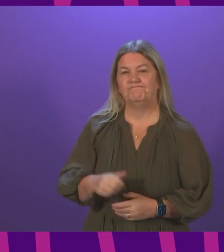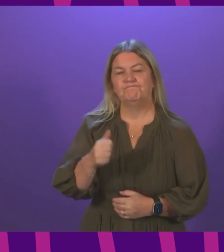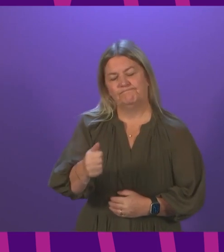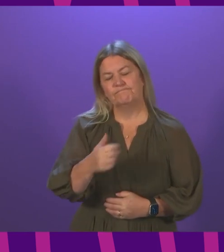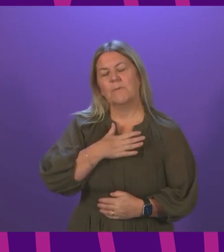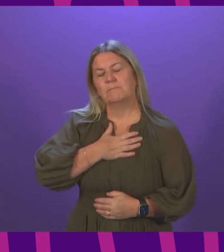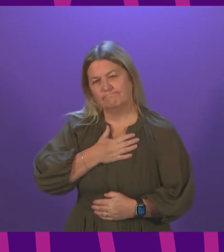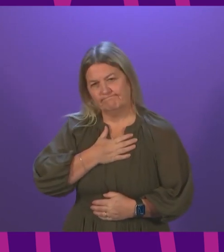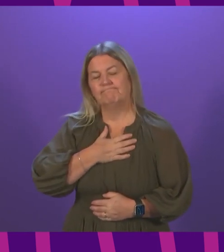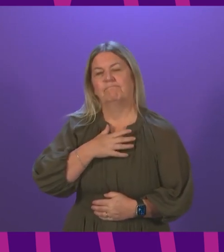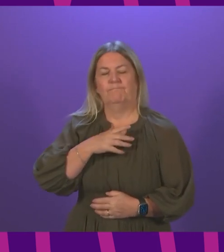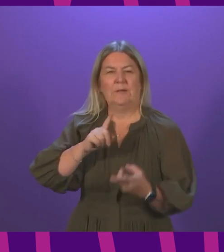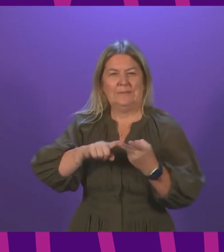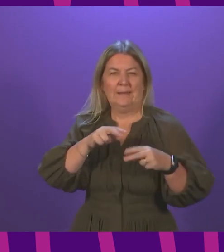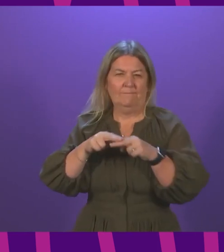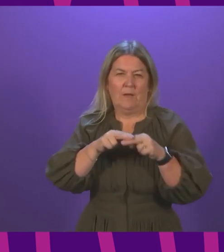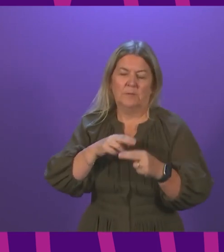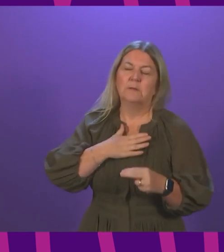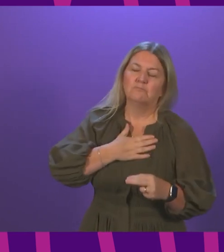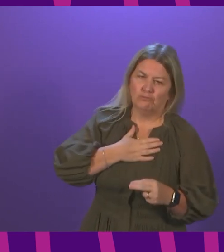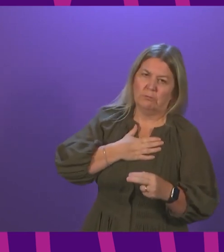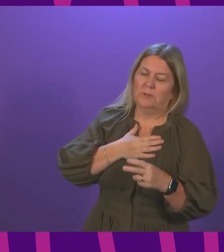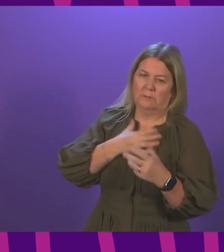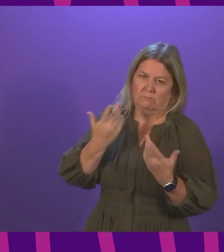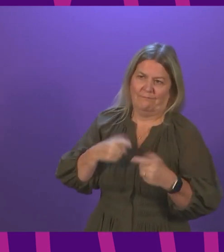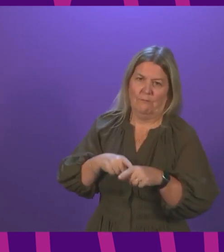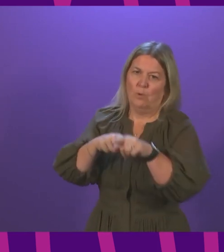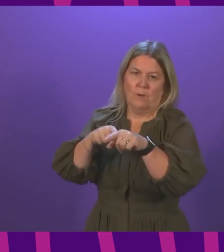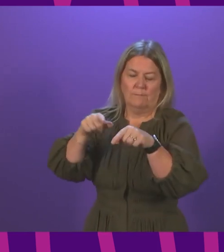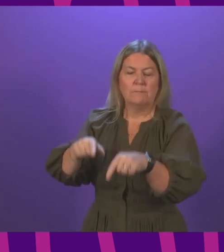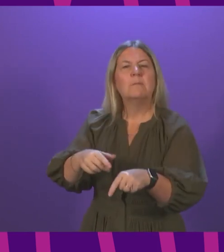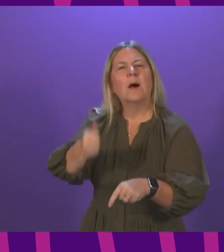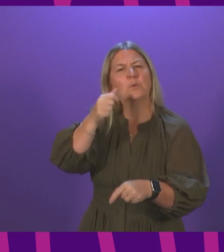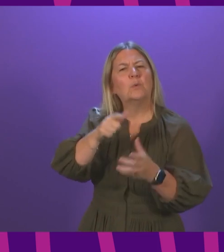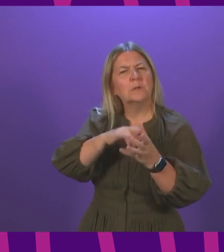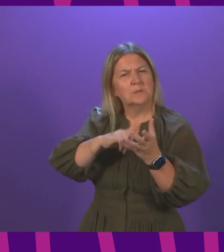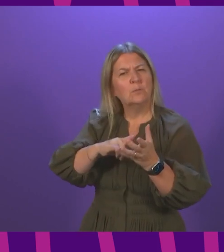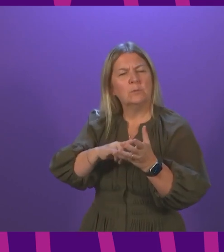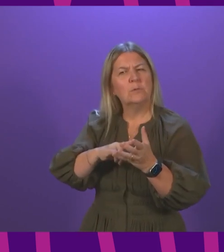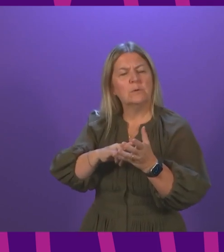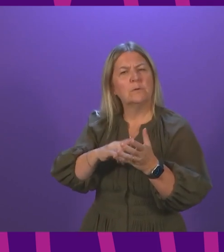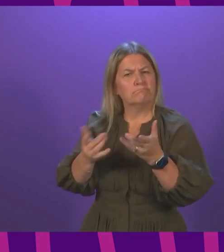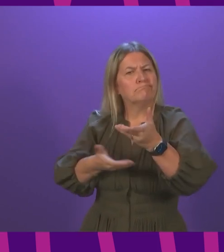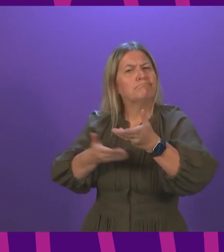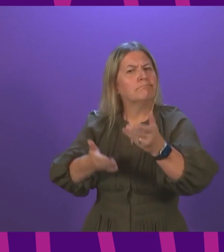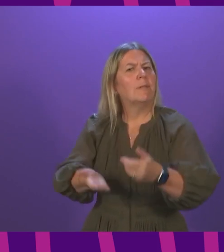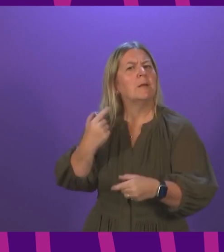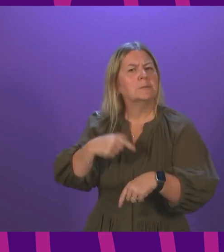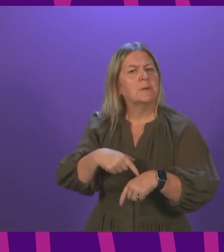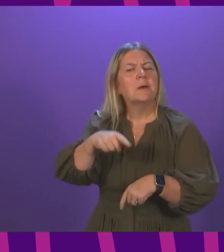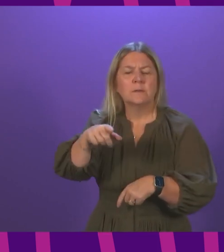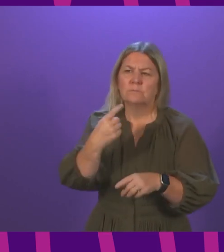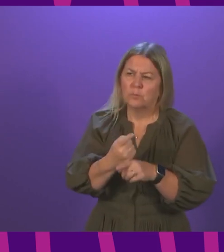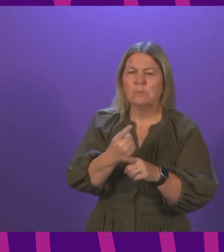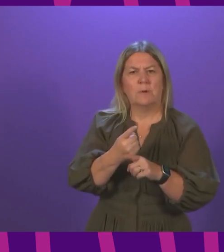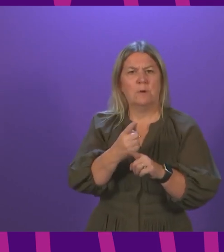the second family. The last time I was asked about this, I set out the steps that the health board had taken to try to locate the family.